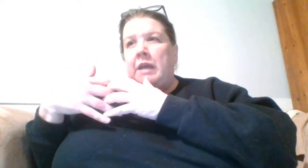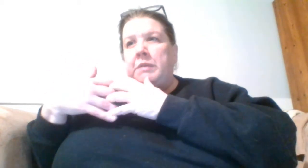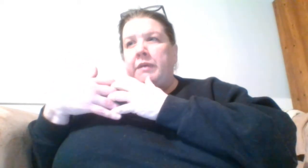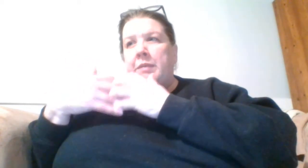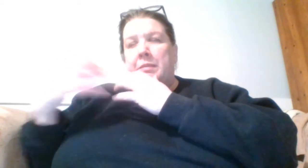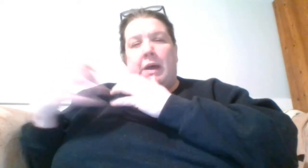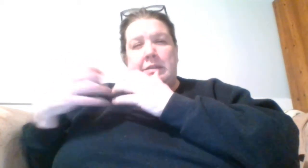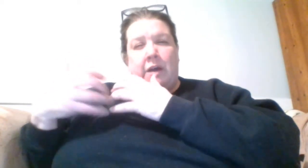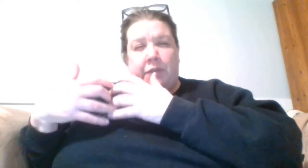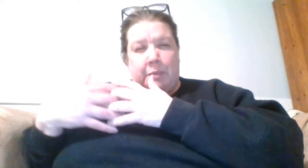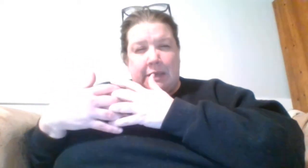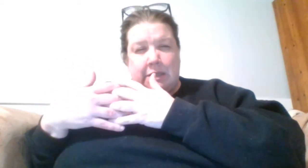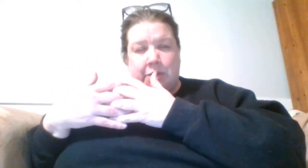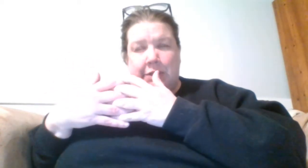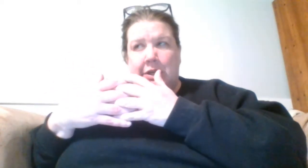am giving myself the best situation.